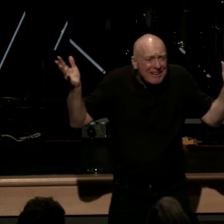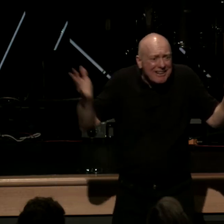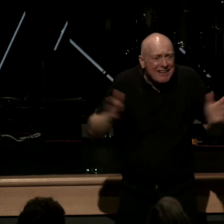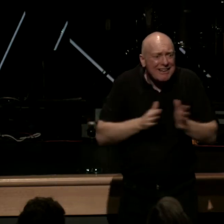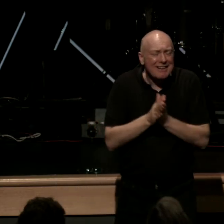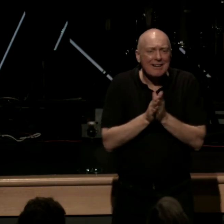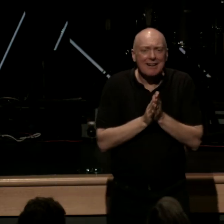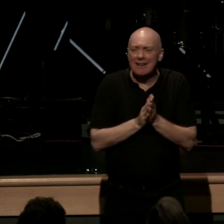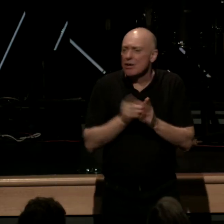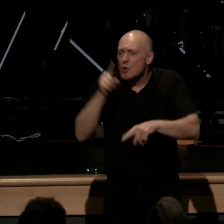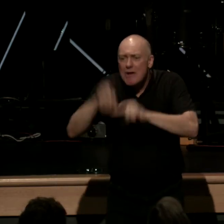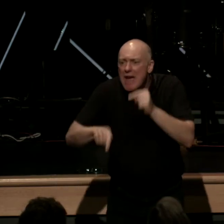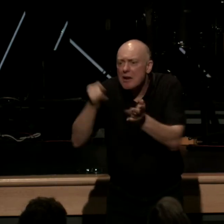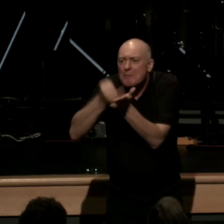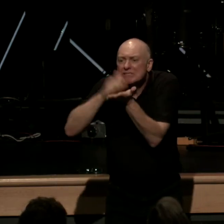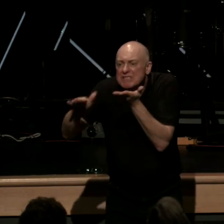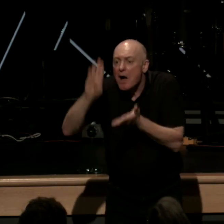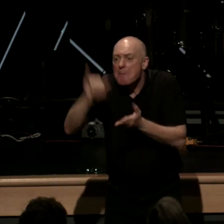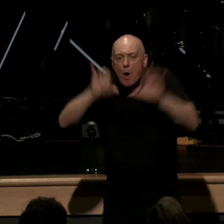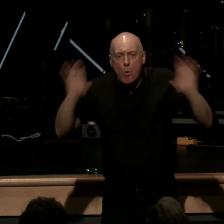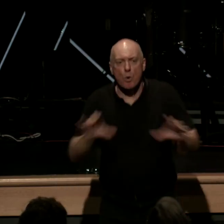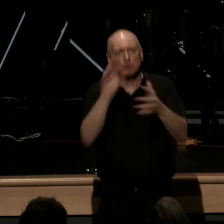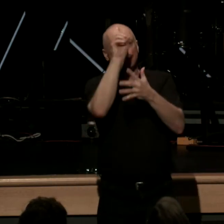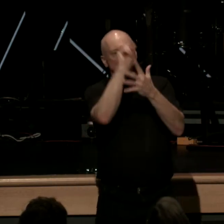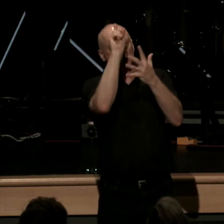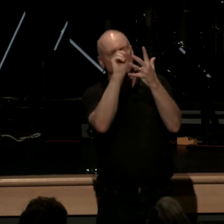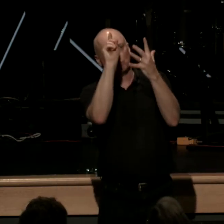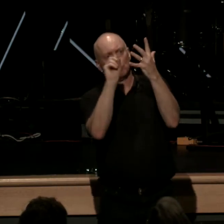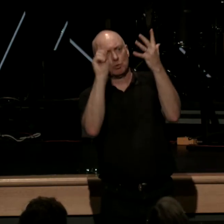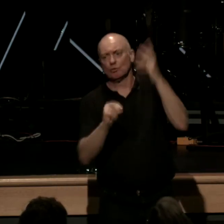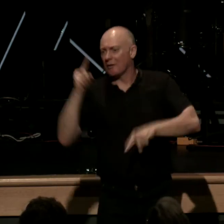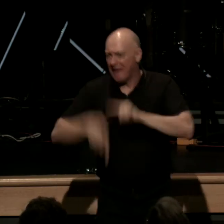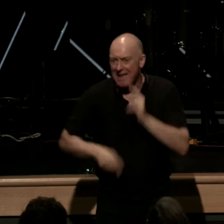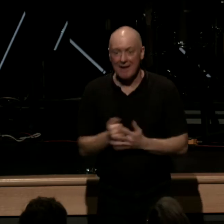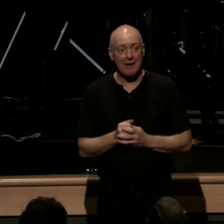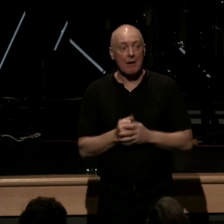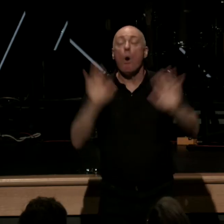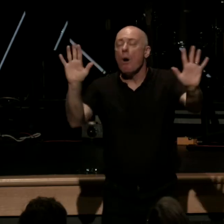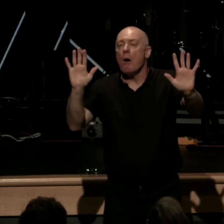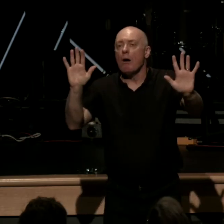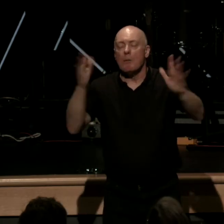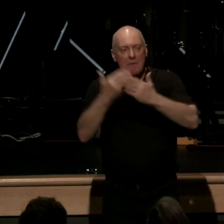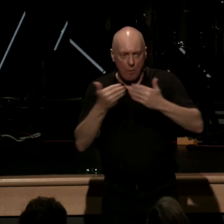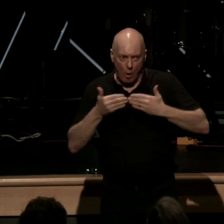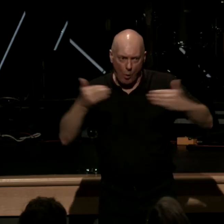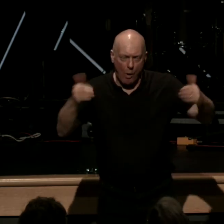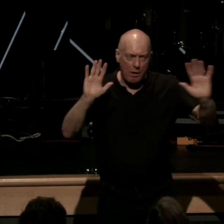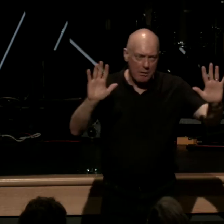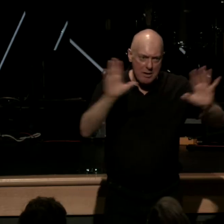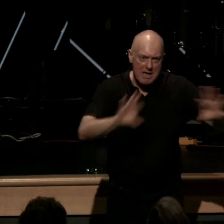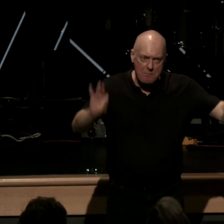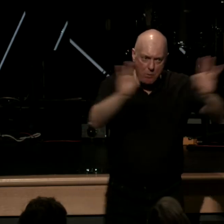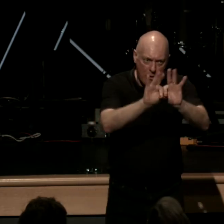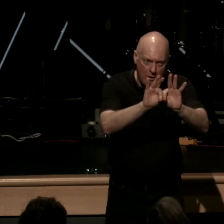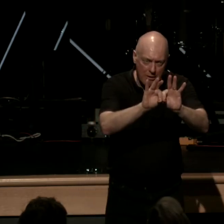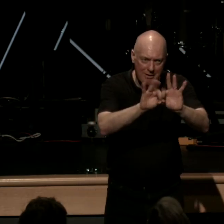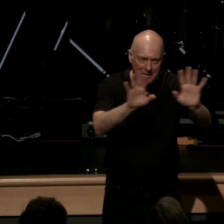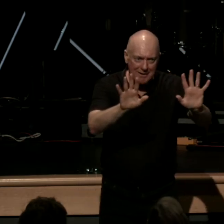we cannot be justified by our works and before we go any further it's vitally important that we all get on the same page because some of you right